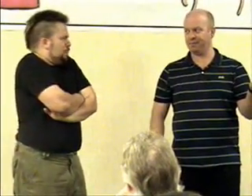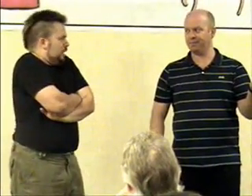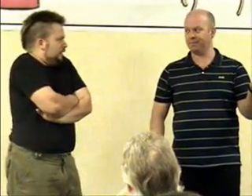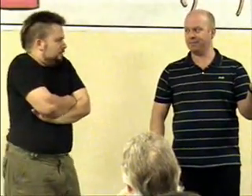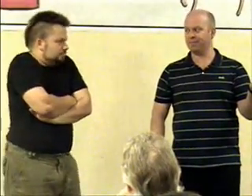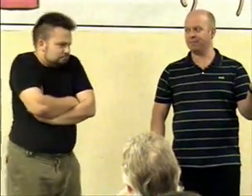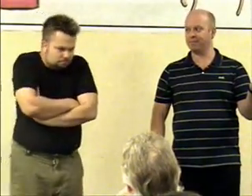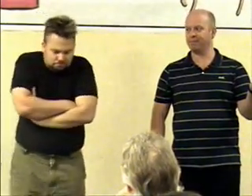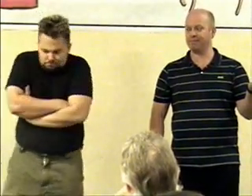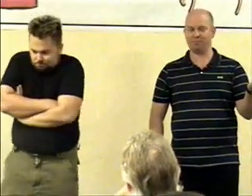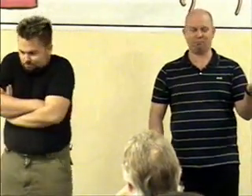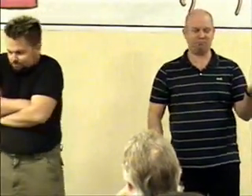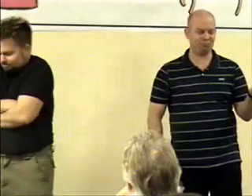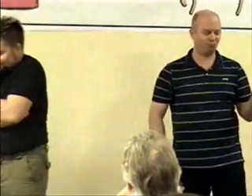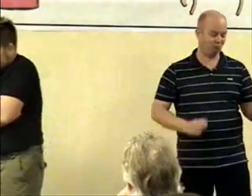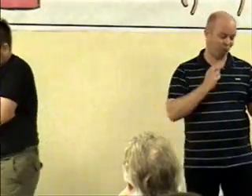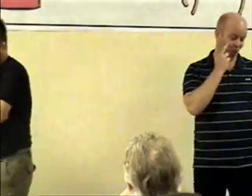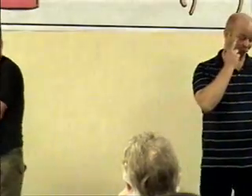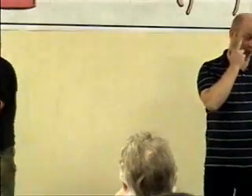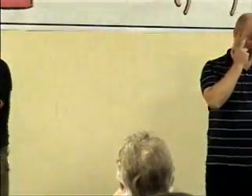Who gave me?-ha-ha-ha!